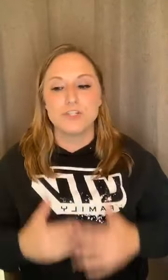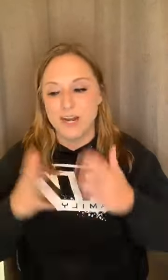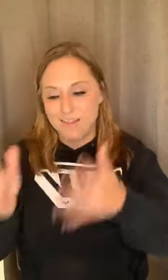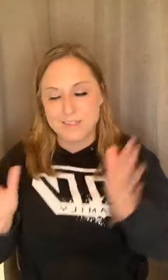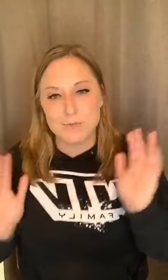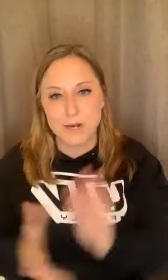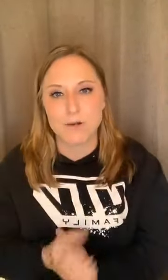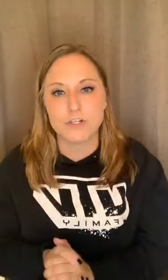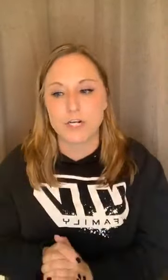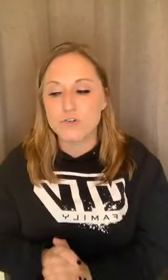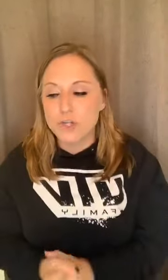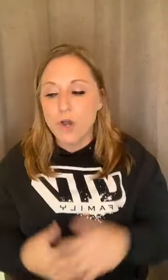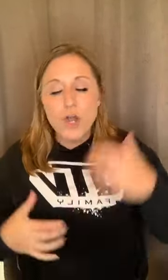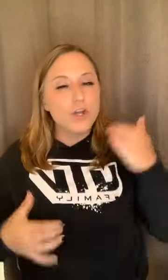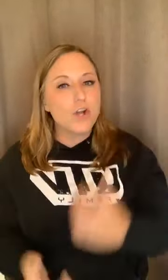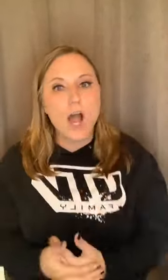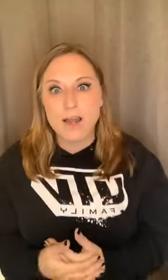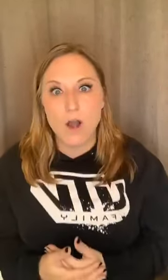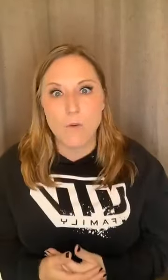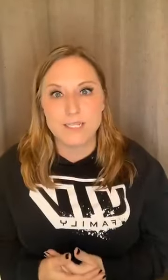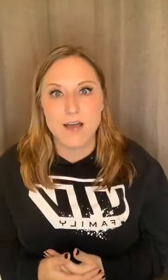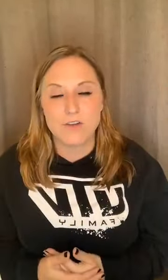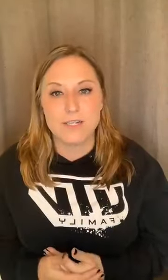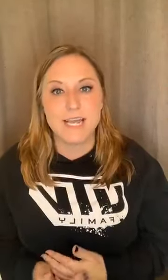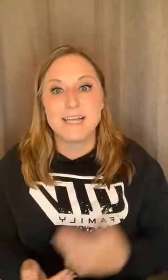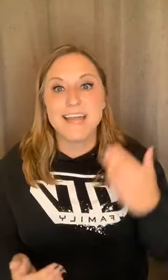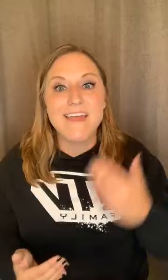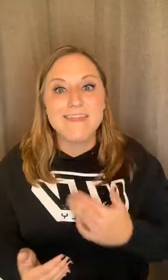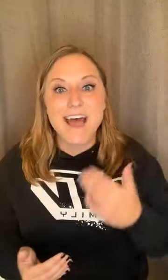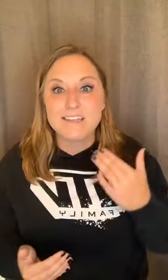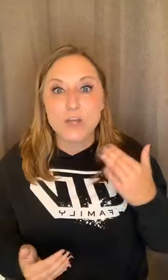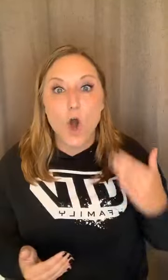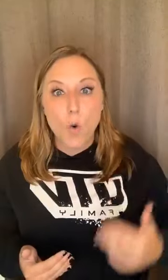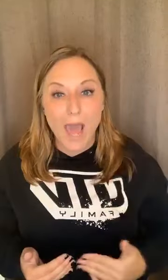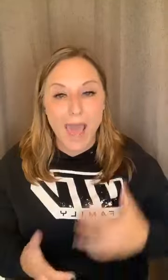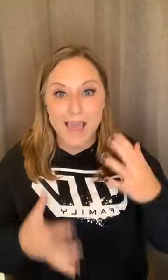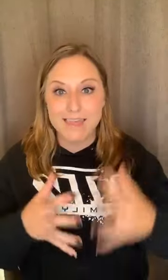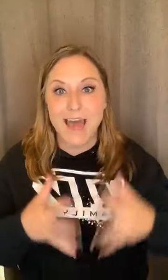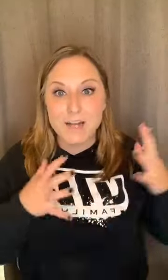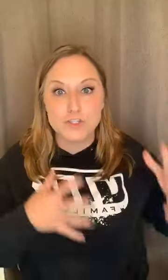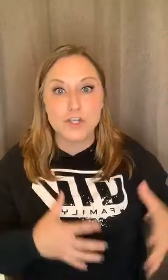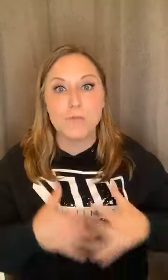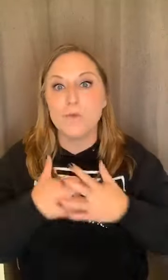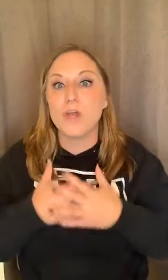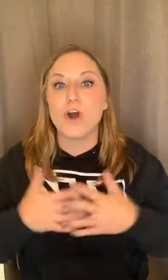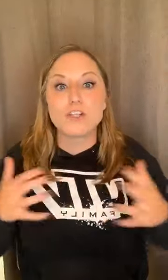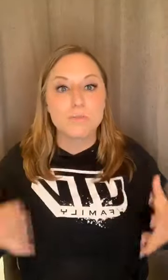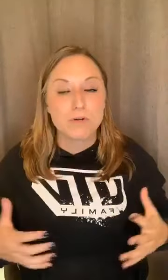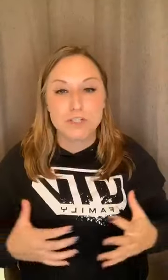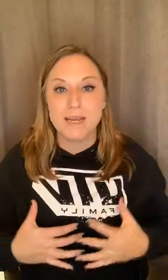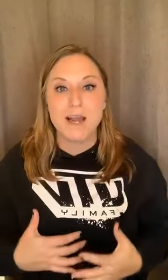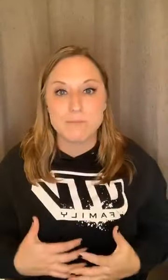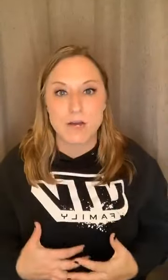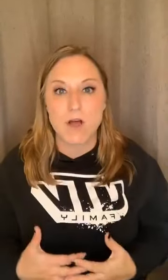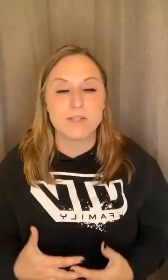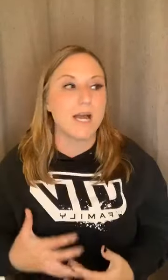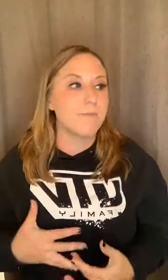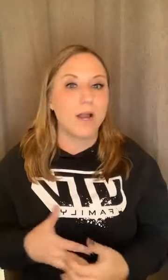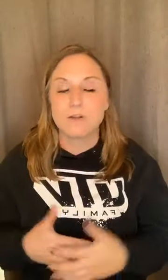share? And this is what I want to share. So you're not going to always have good days and that's okay. That is human. We aren't supposed to be numbed out all the time. We aren't